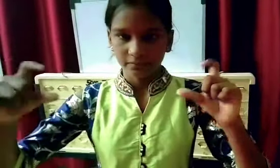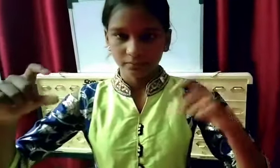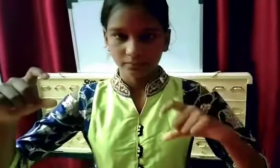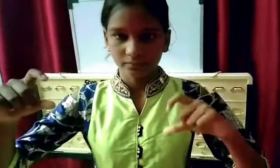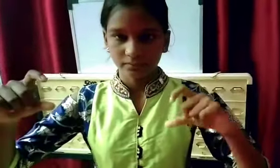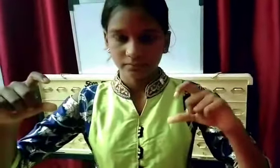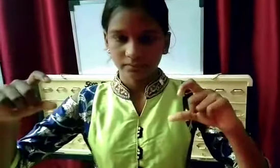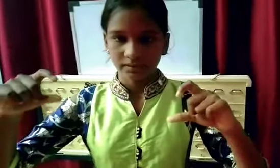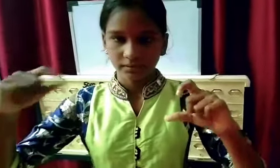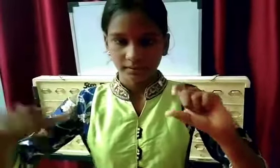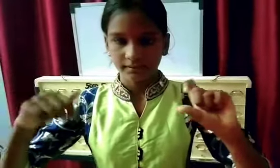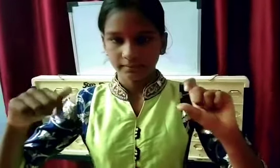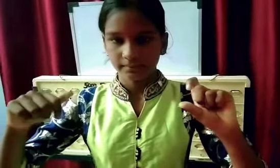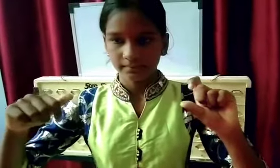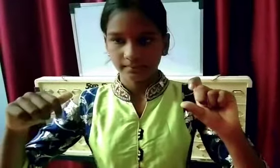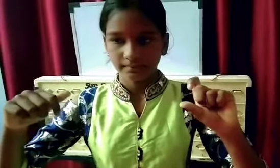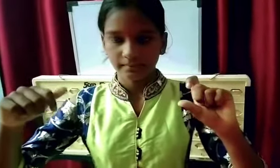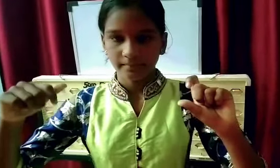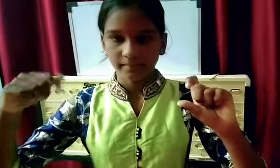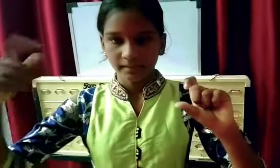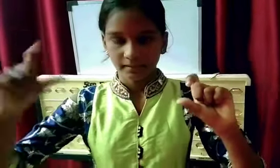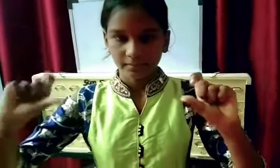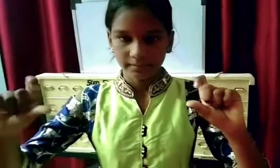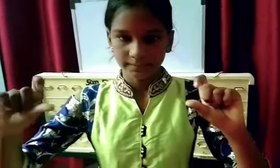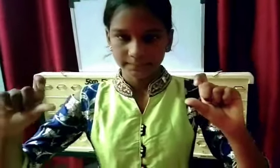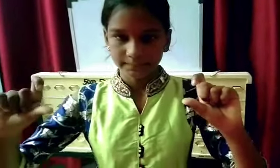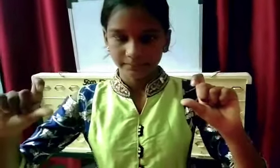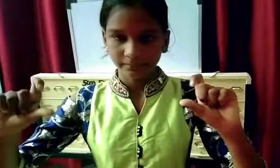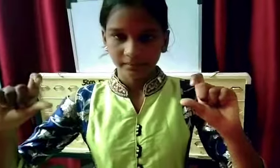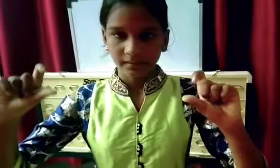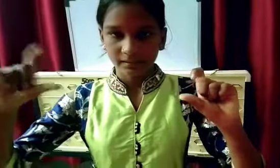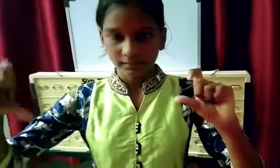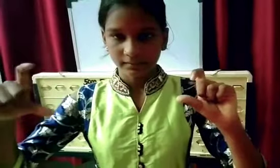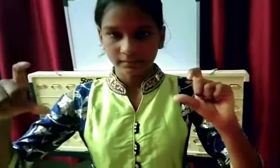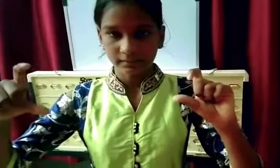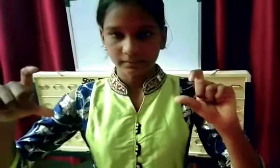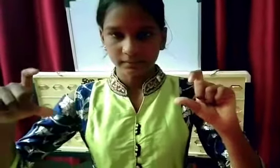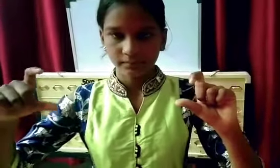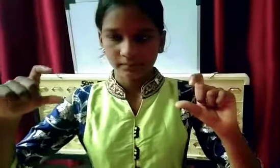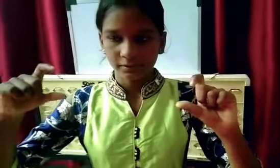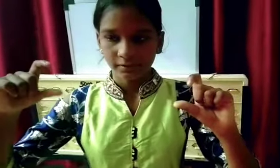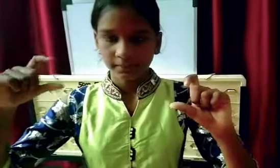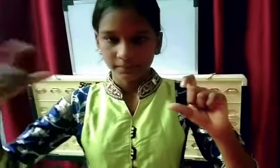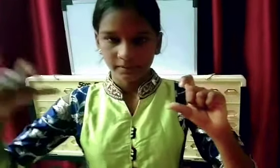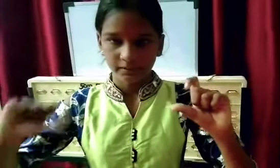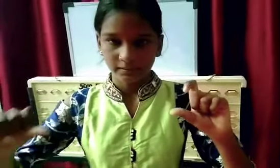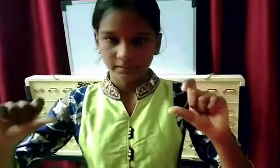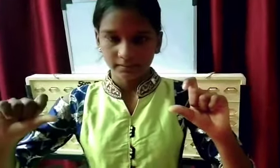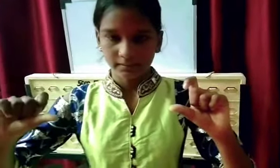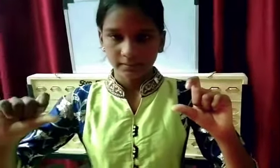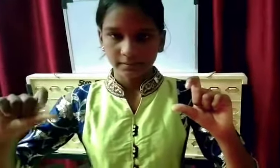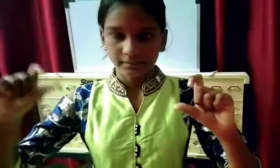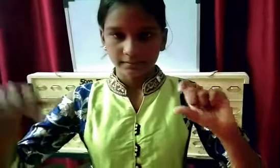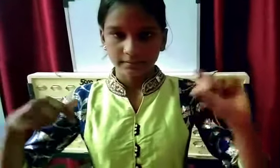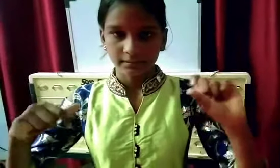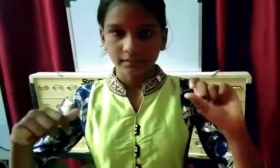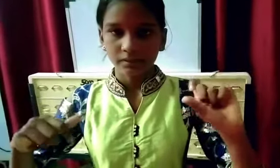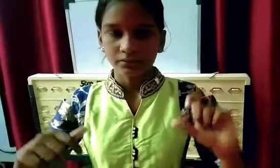9, minus 1, 6, minus 3, 8, that is